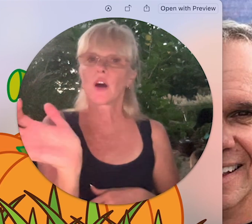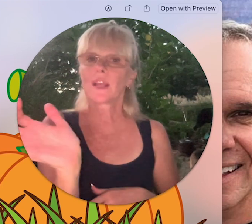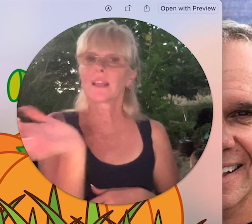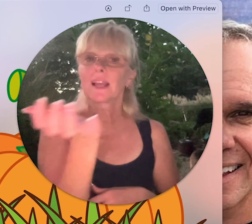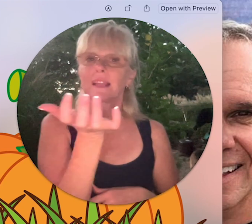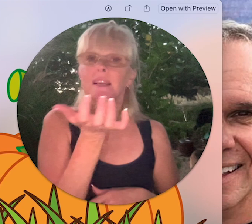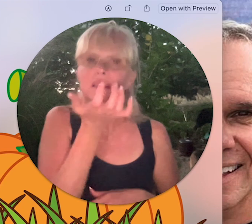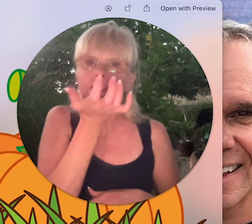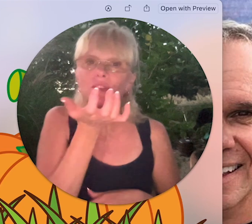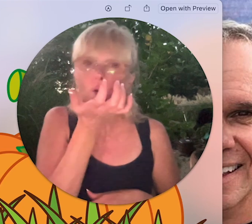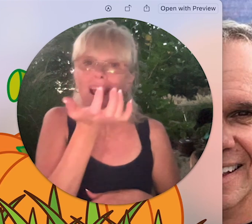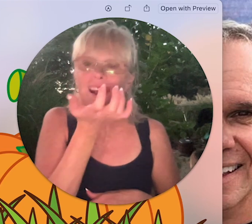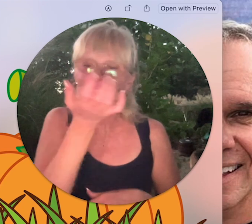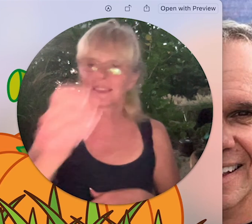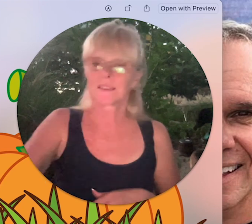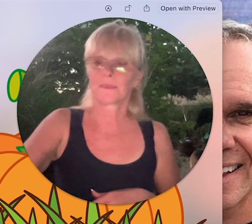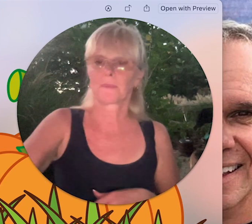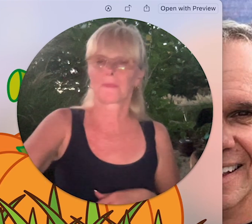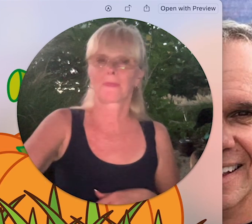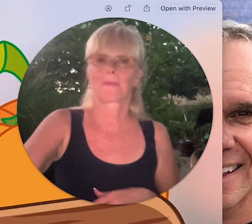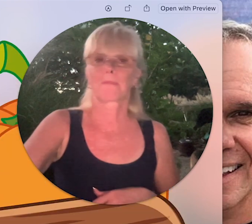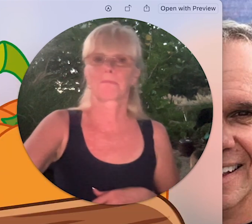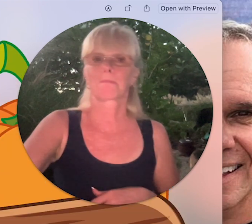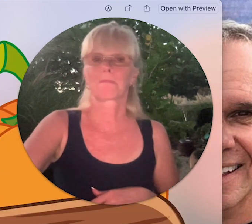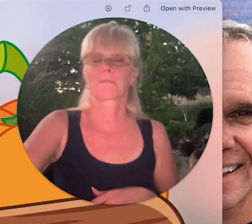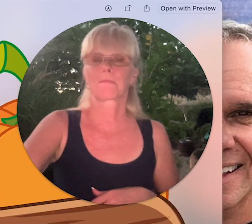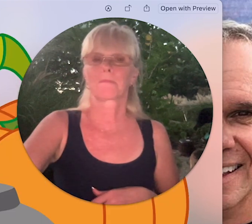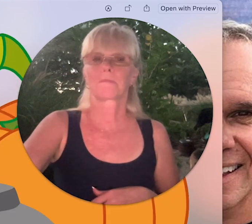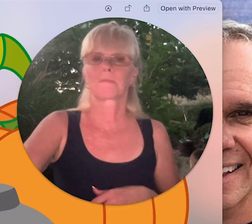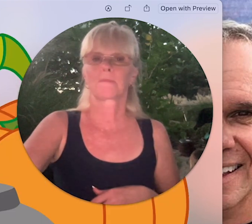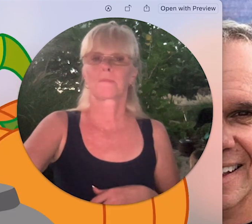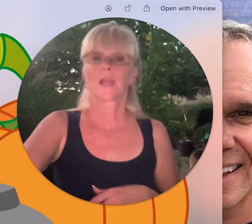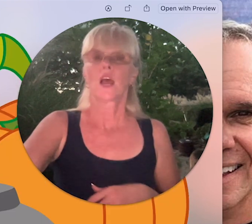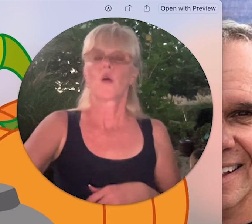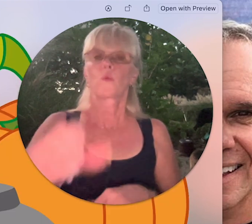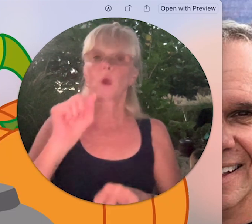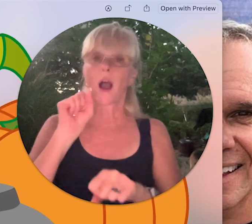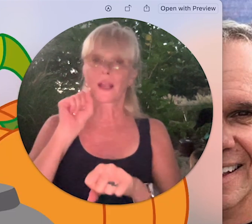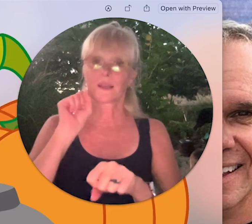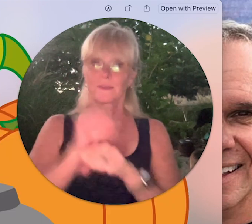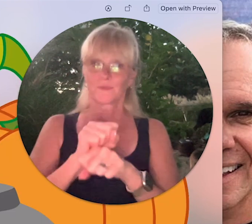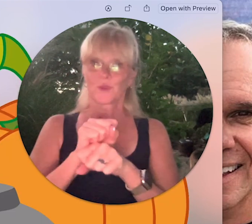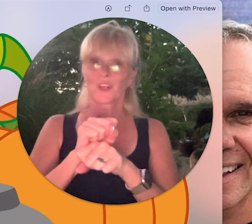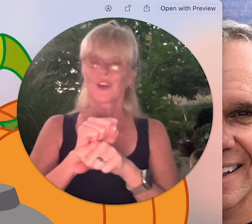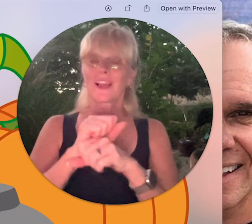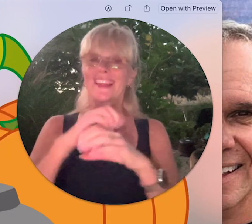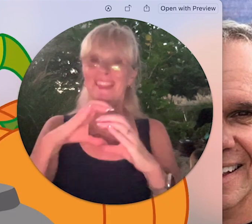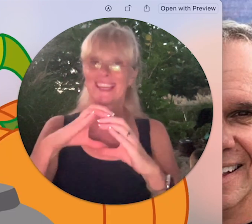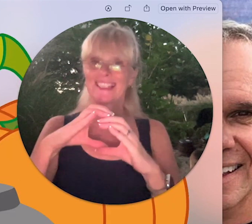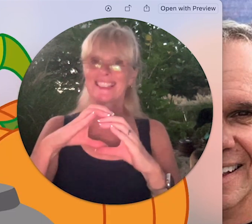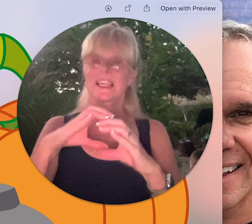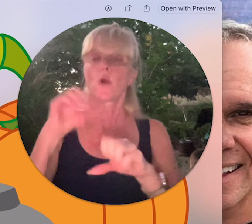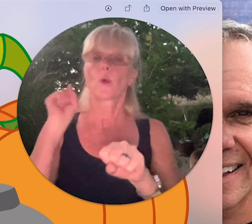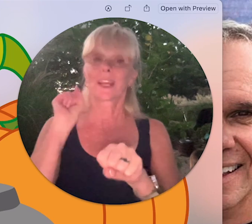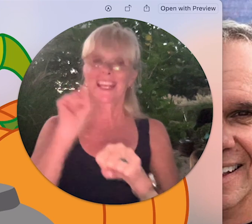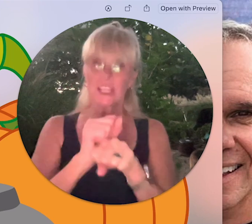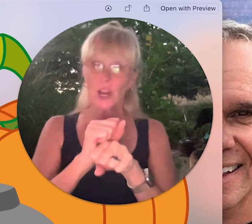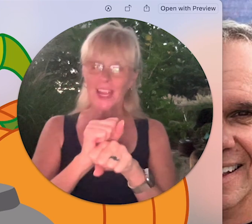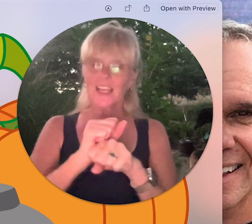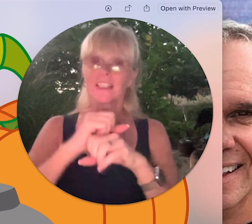hand like this grass rock we're going to go like this we're going to hit our hands